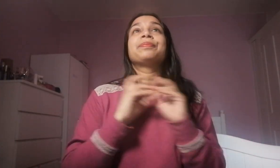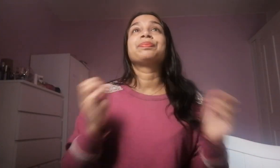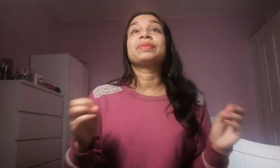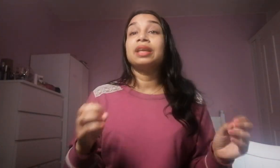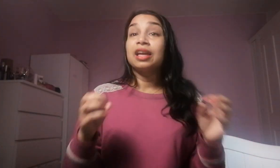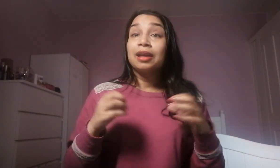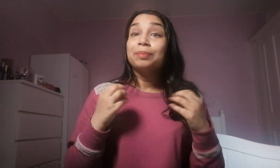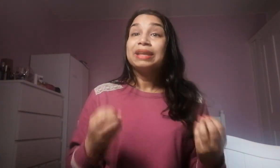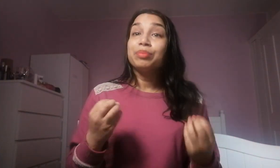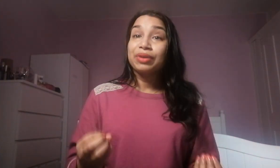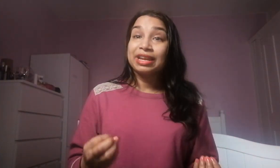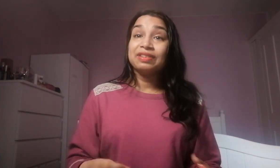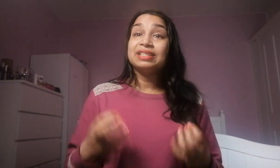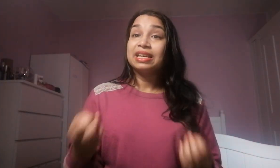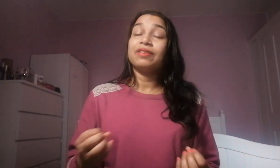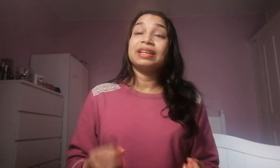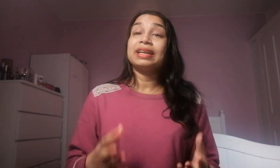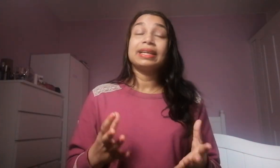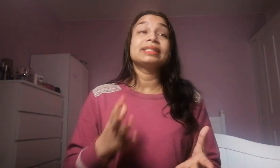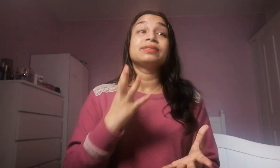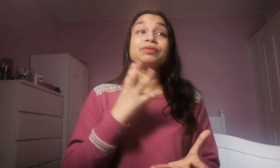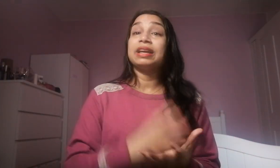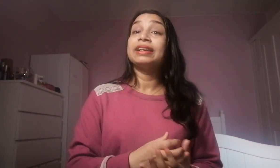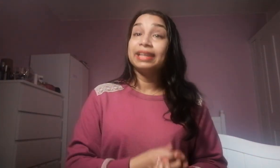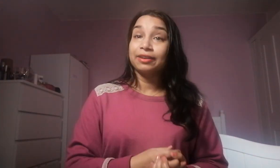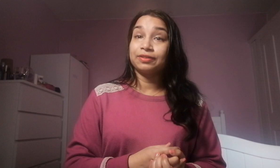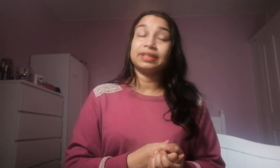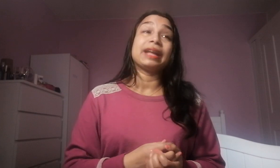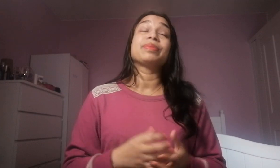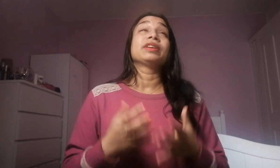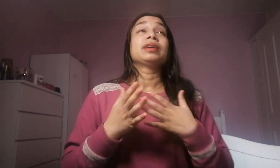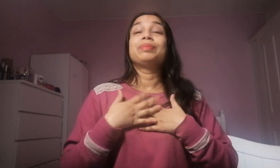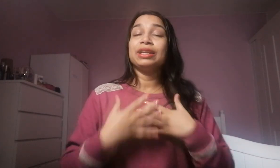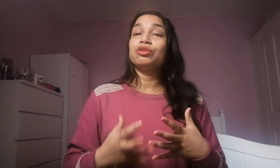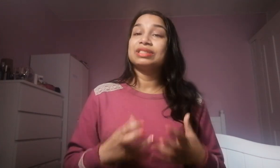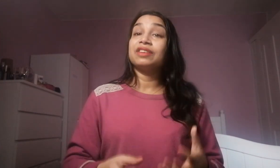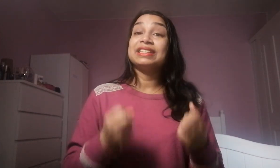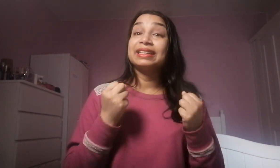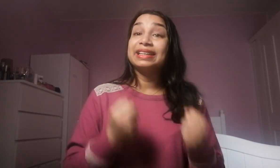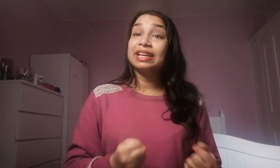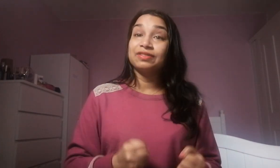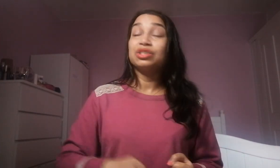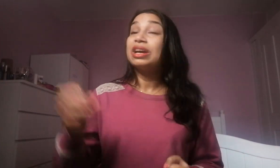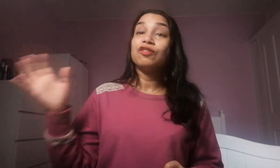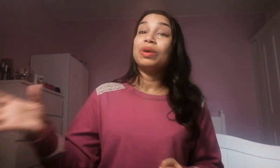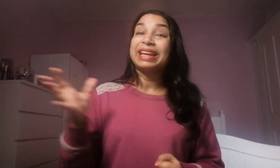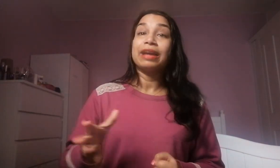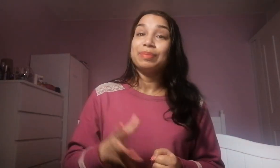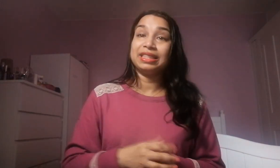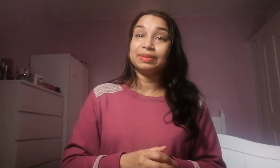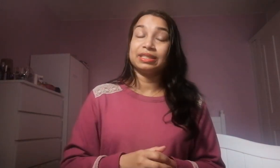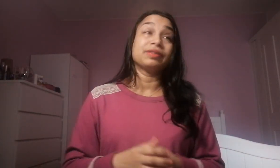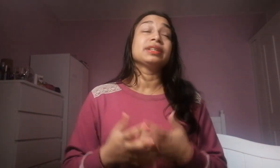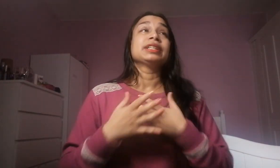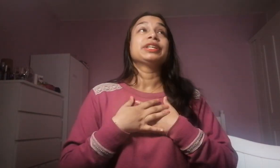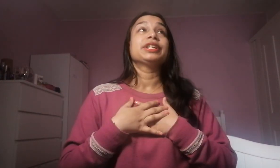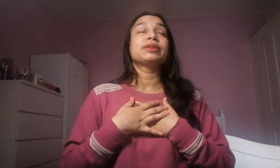being brave and daring is a gift okay being yourself is a gift not everyone can be themselves you know